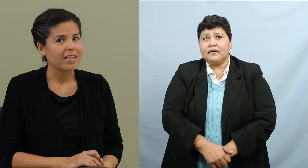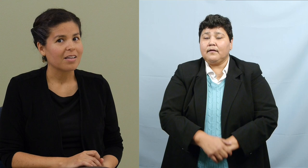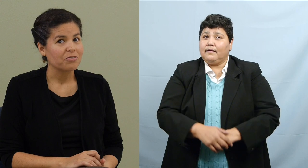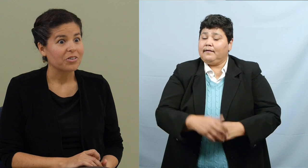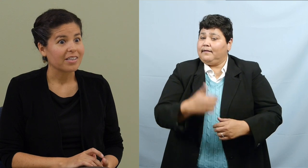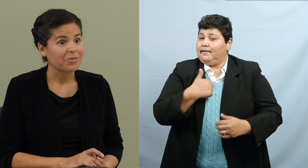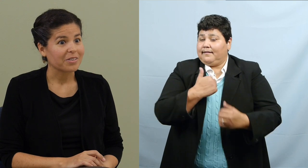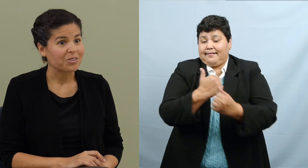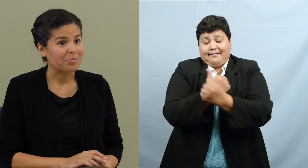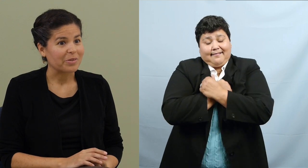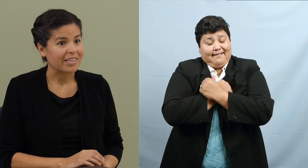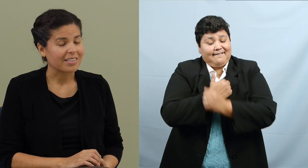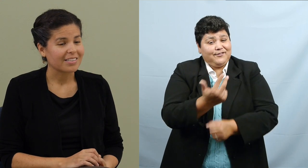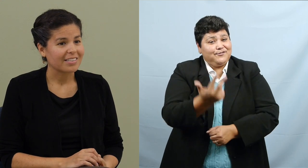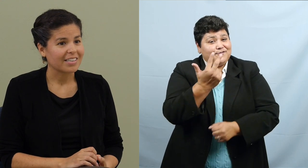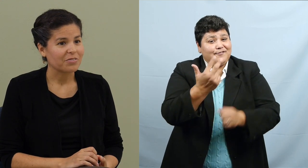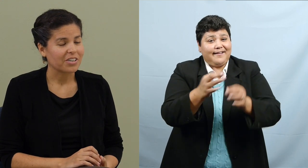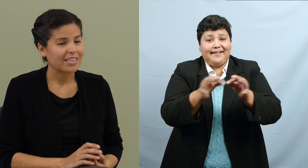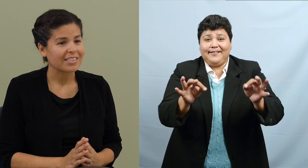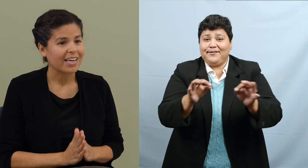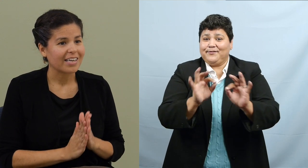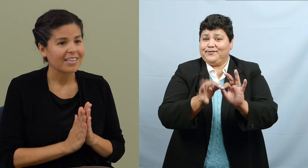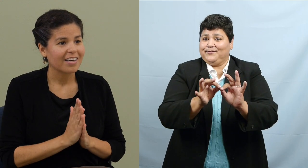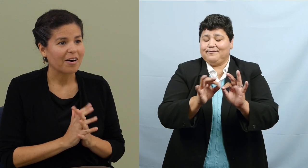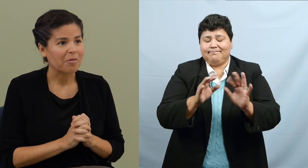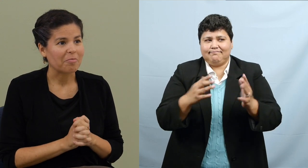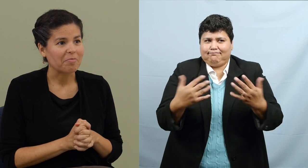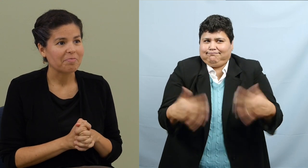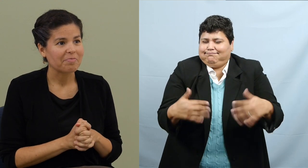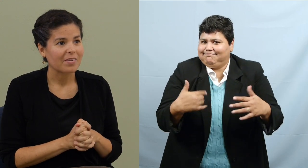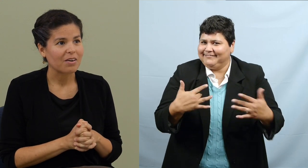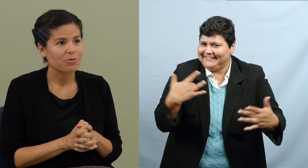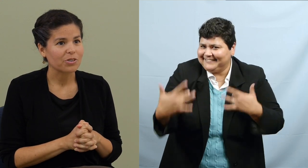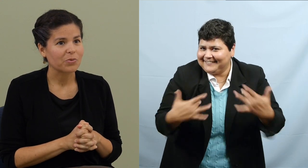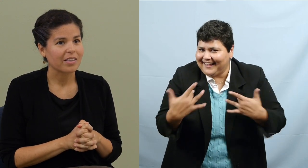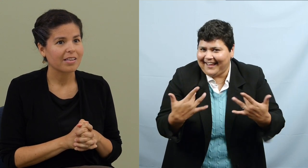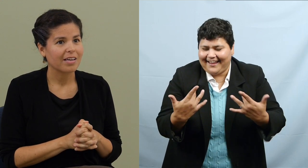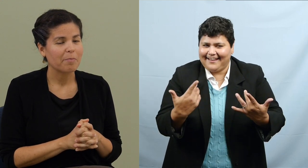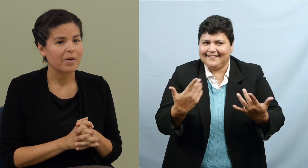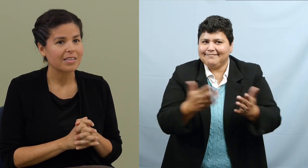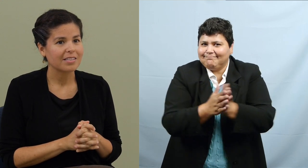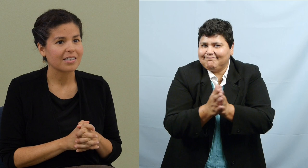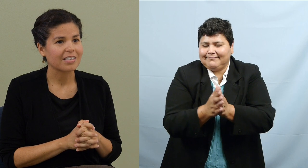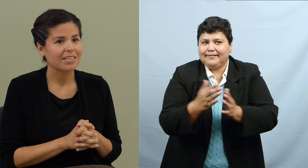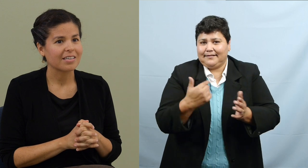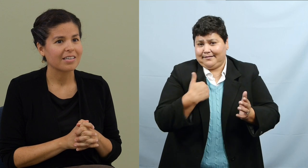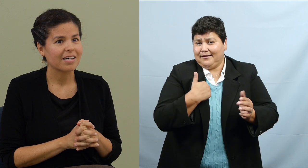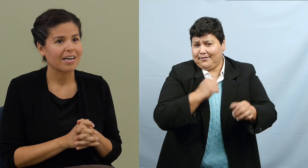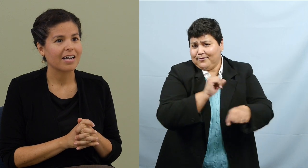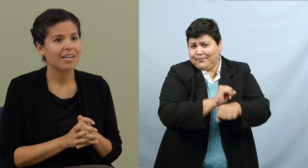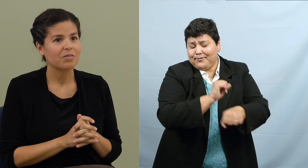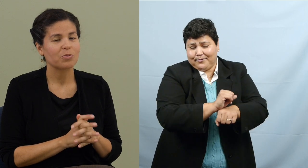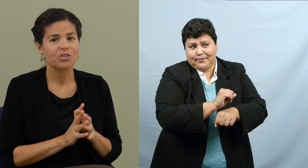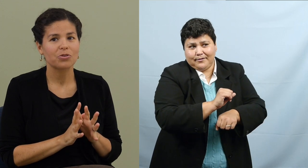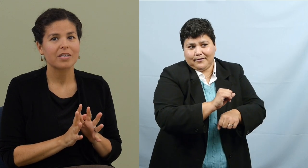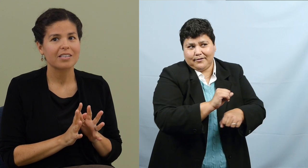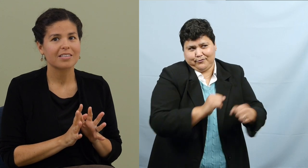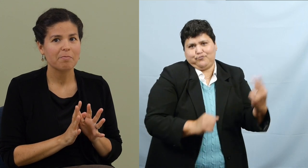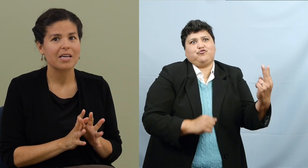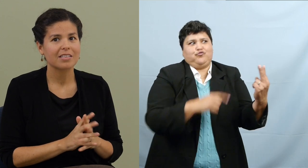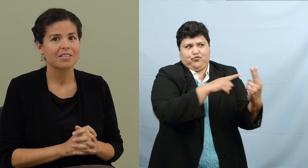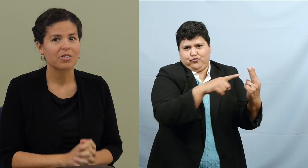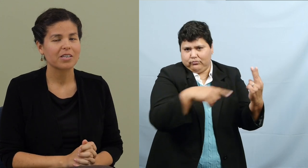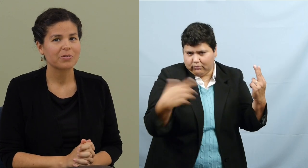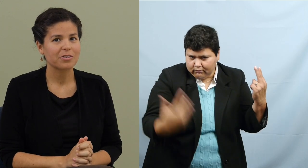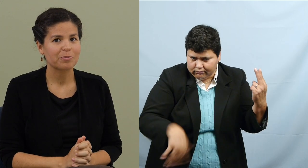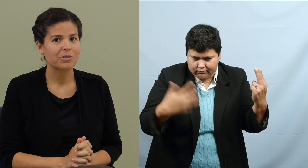Well, I love trilingual interpreting. It's, it's very exciting. Um, I've worked with amazing, two at